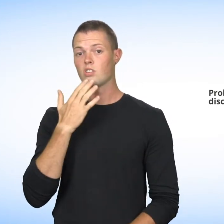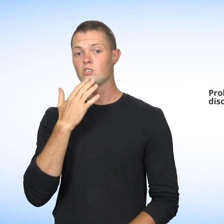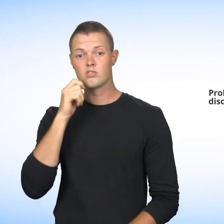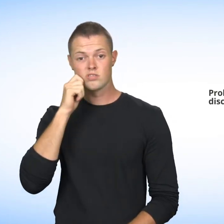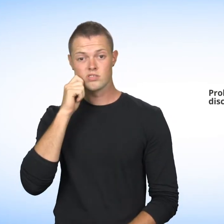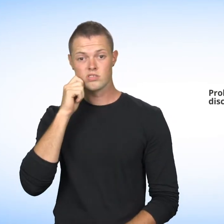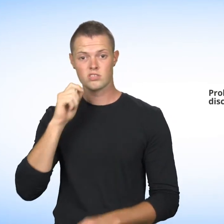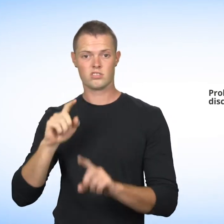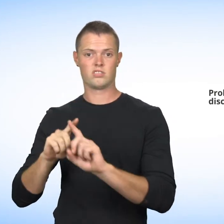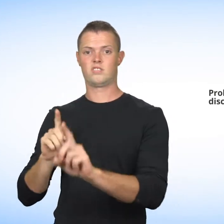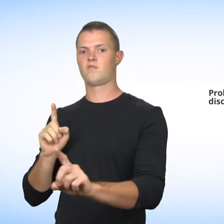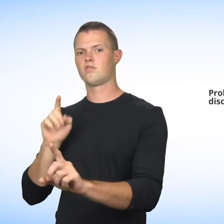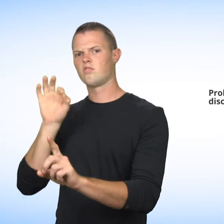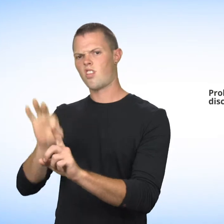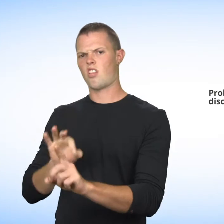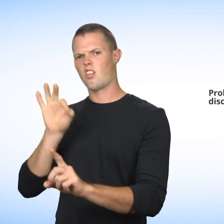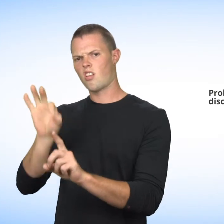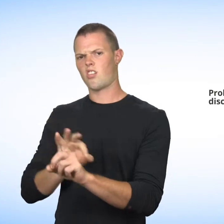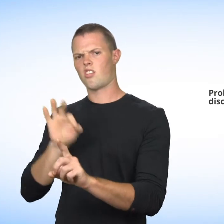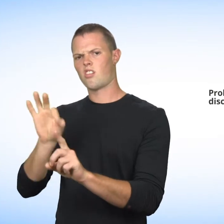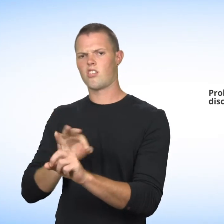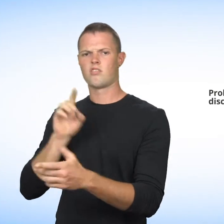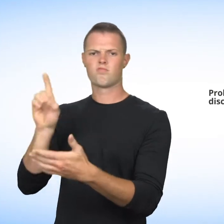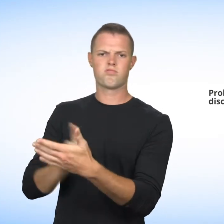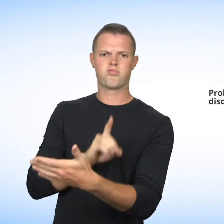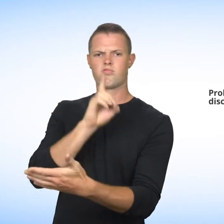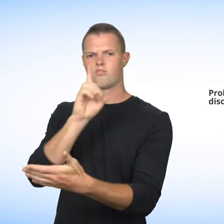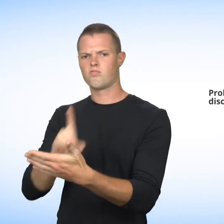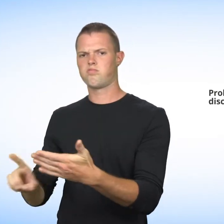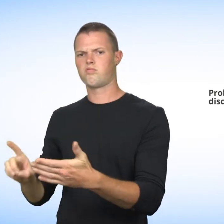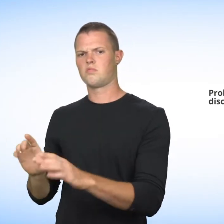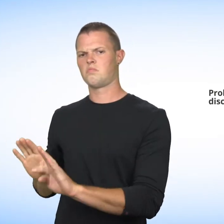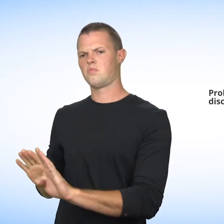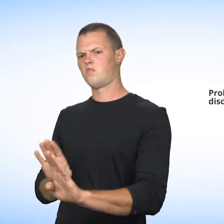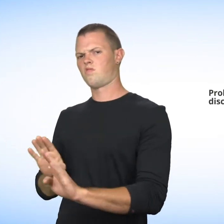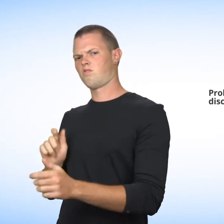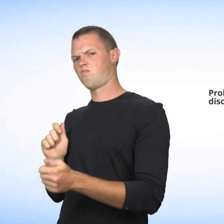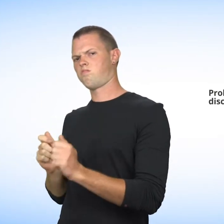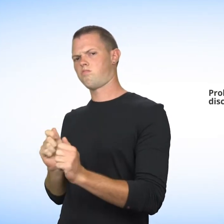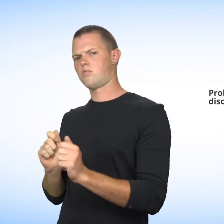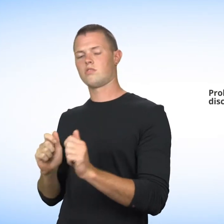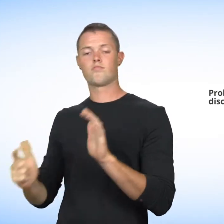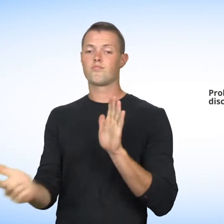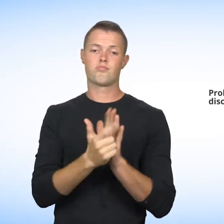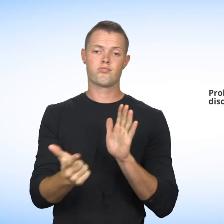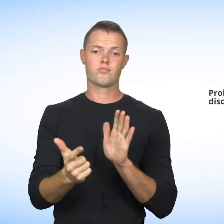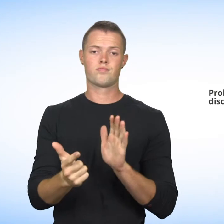As well, you cannot be the target of offensive and repeated remarks or behavior because of your race or color.